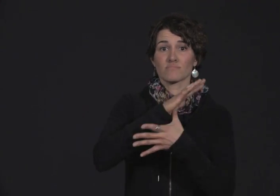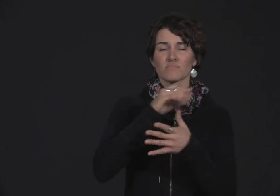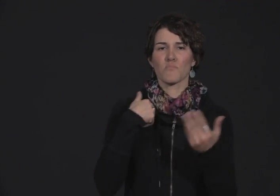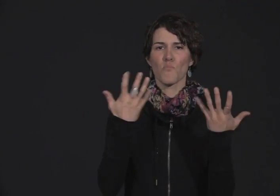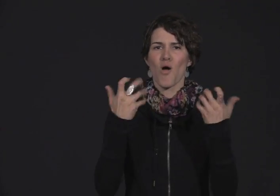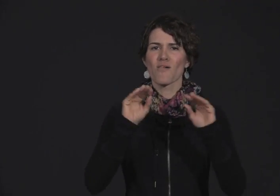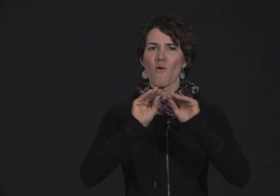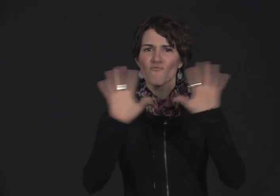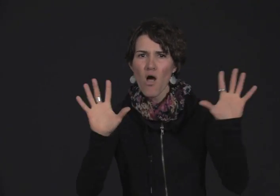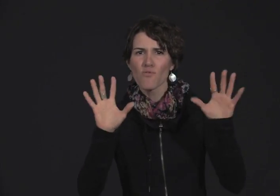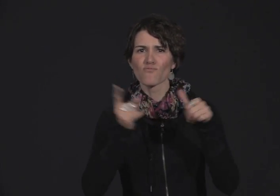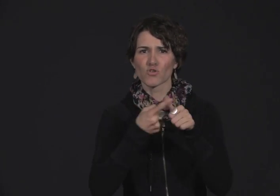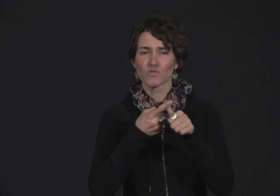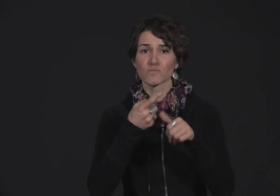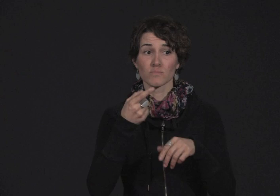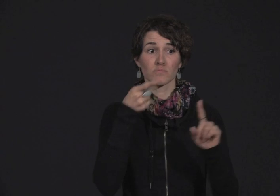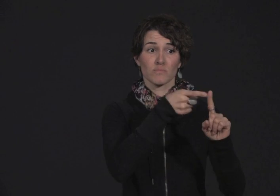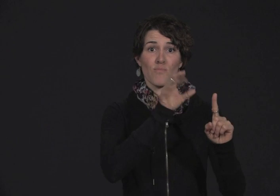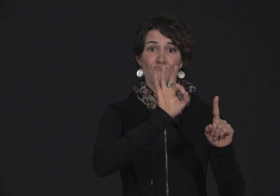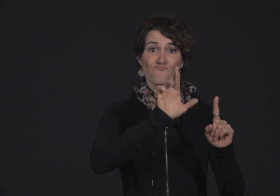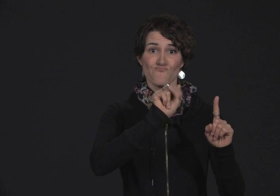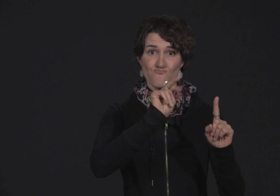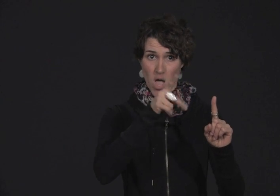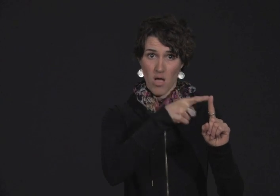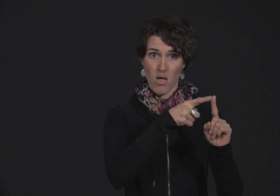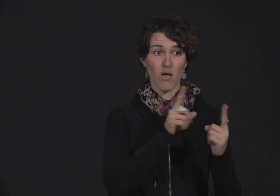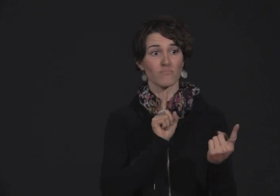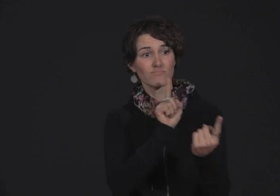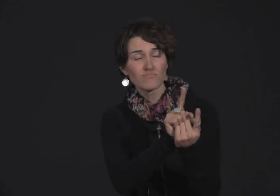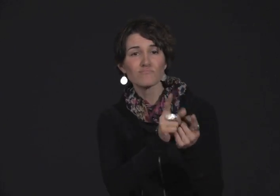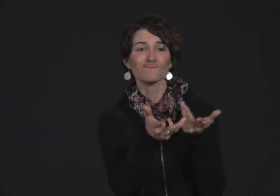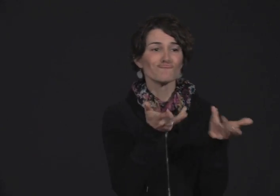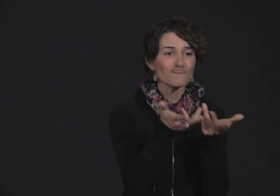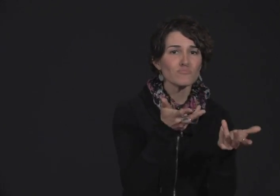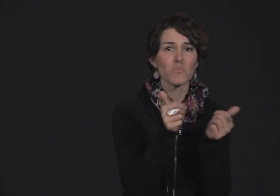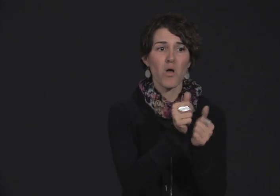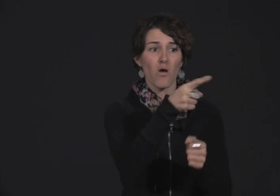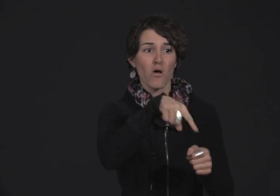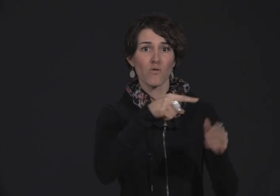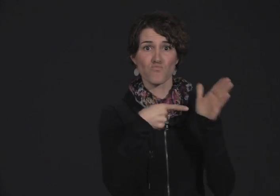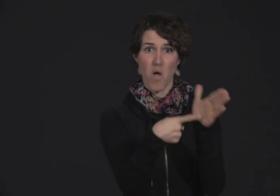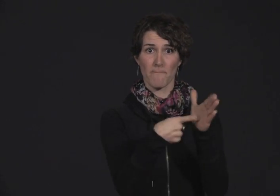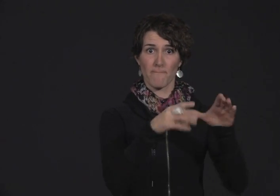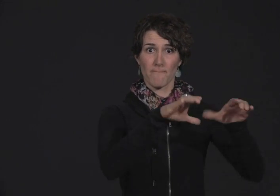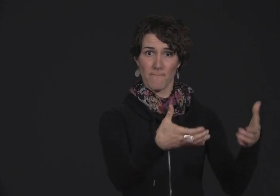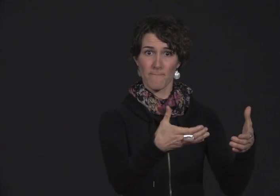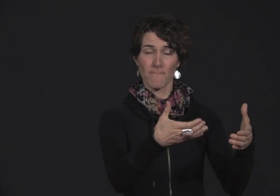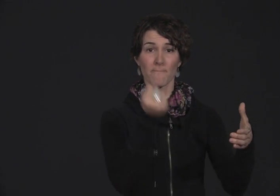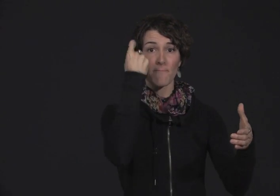First of all, I would like to clarify, when Frank Foligno met with the representatives from the CRTC,